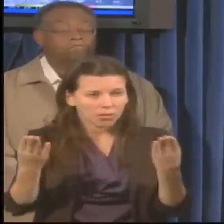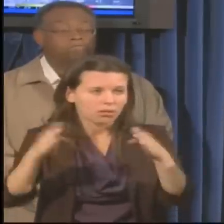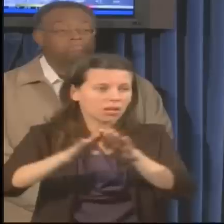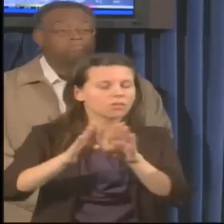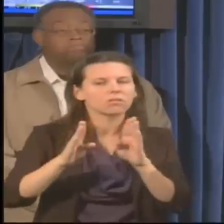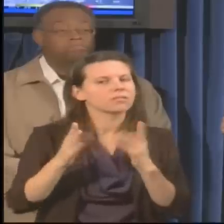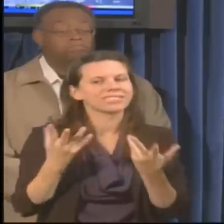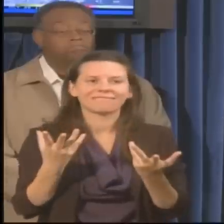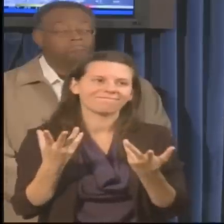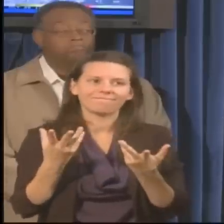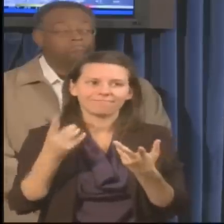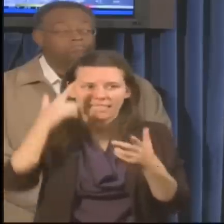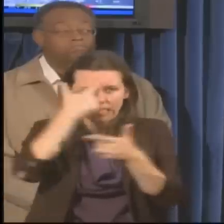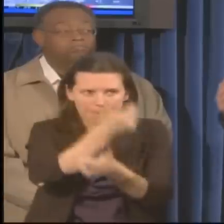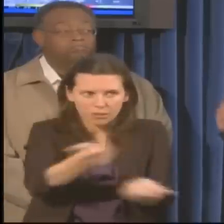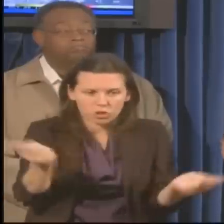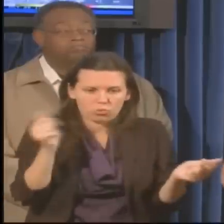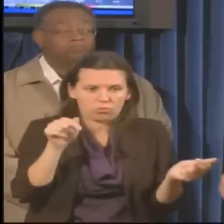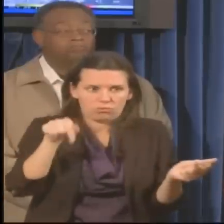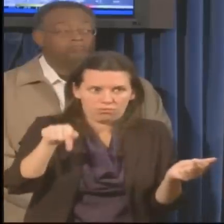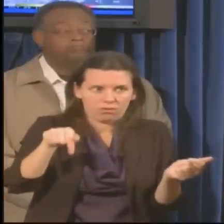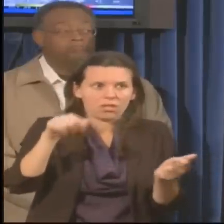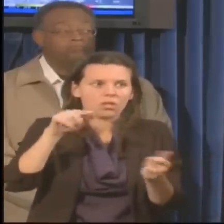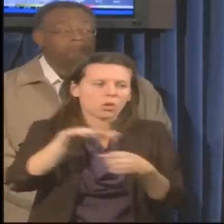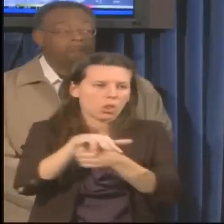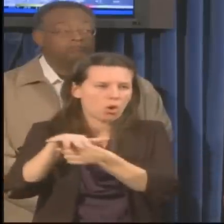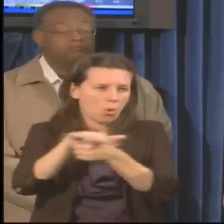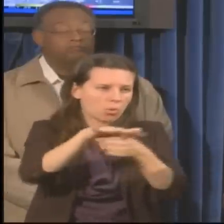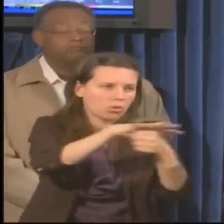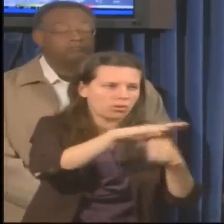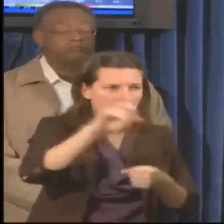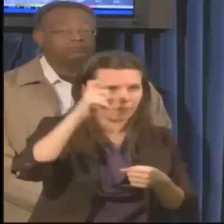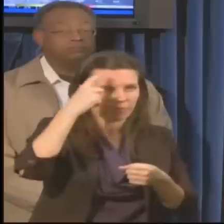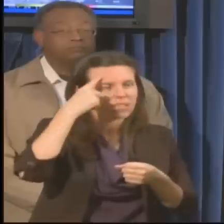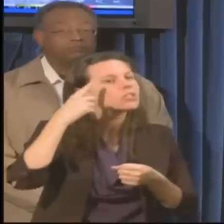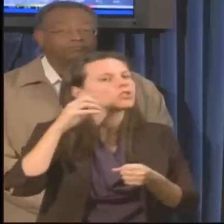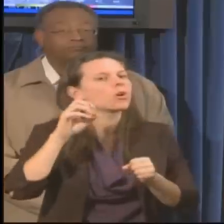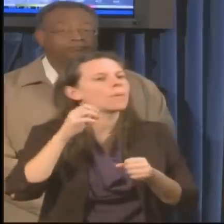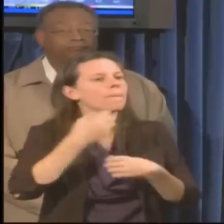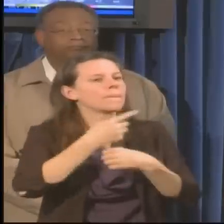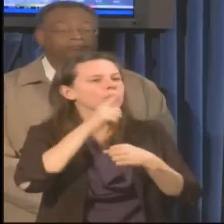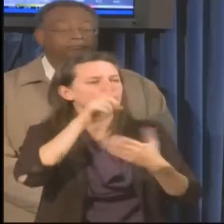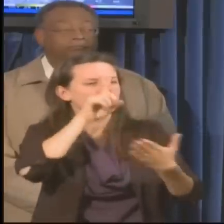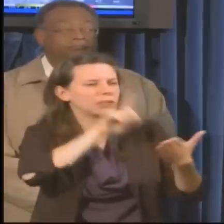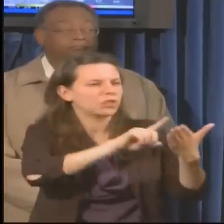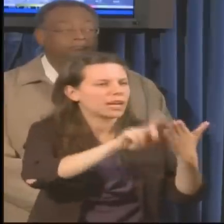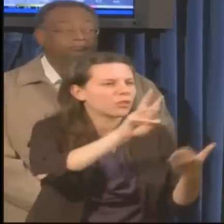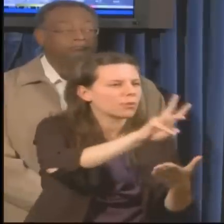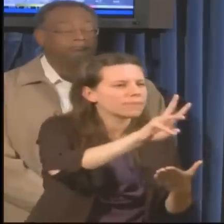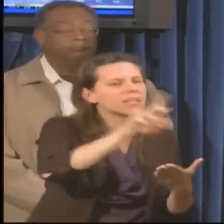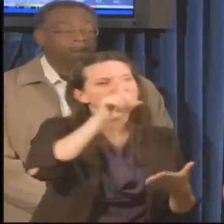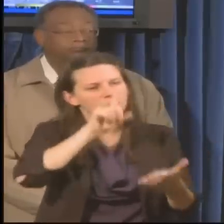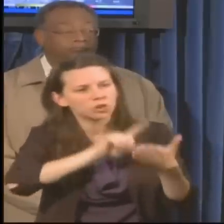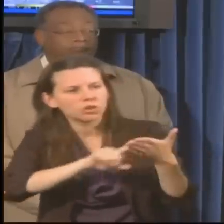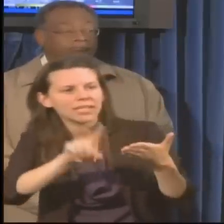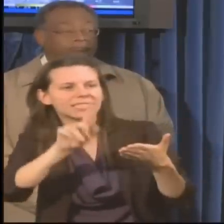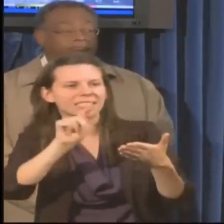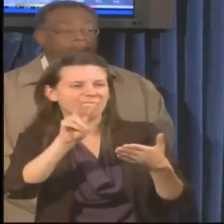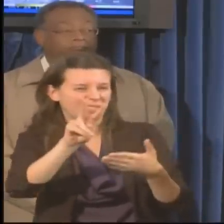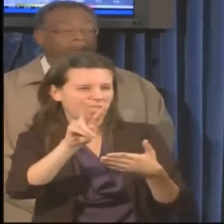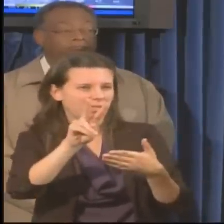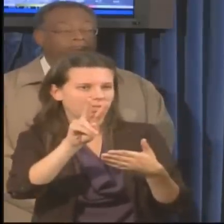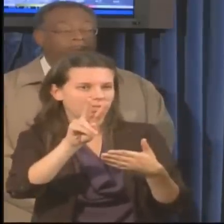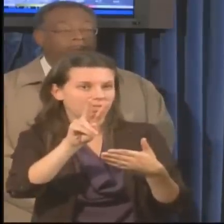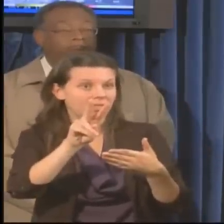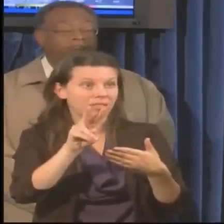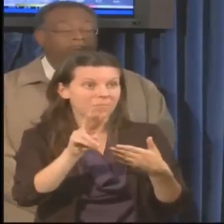they maintain those local websites. There'll be plenty of information on the radio, TV about where those shelters are. But again, I can't stress enough the time